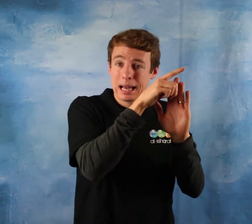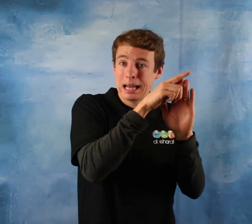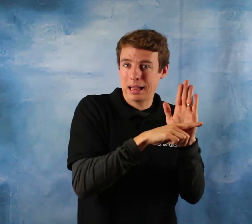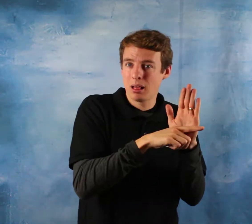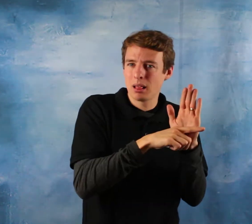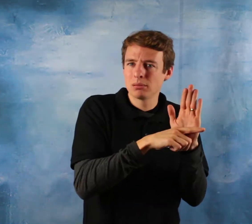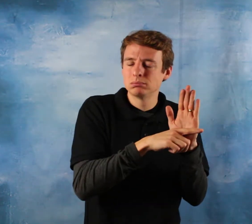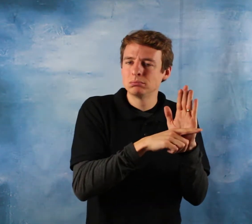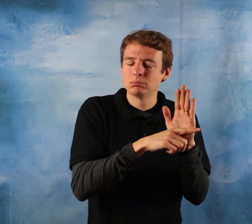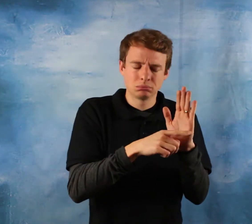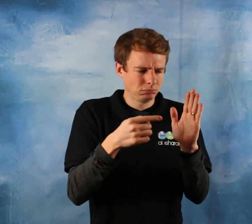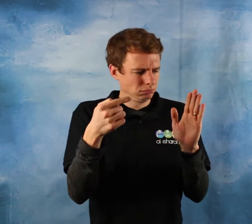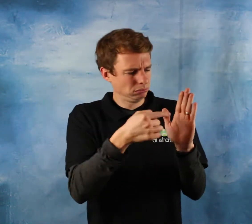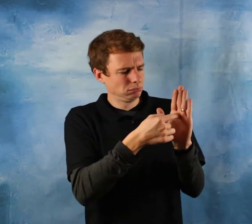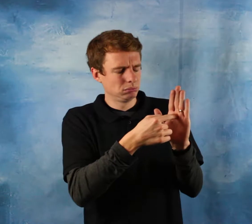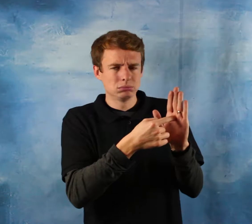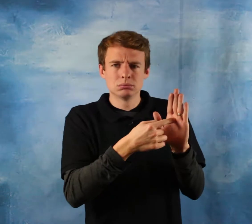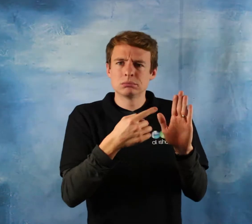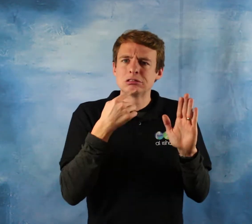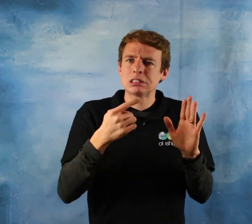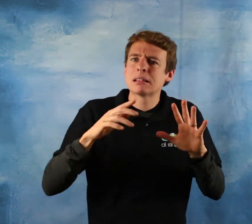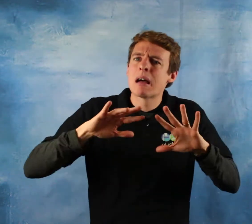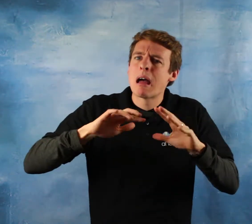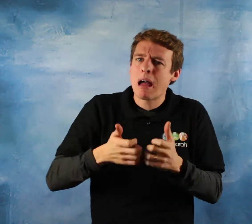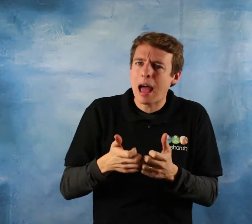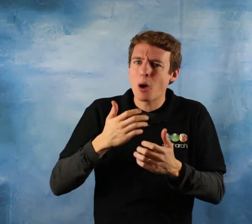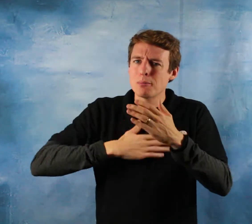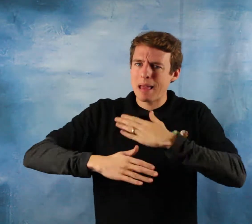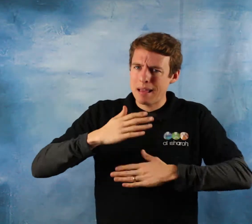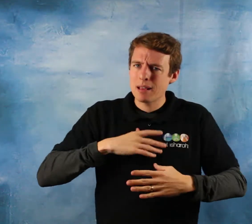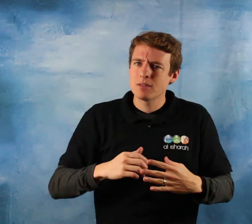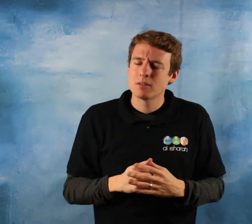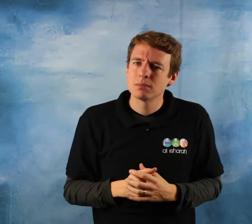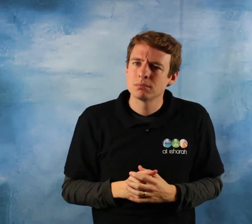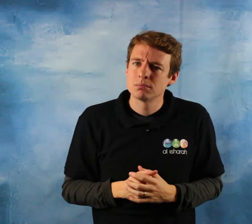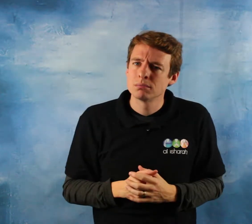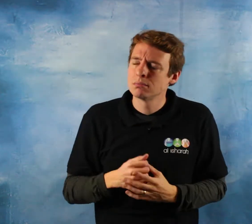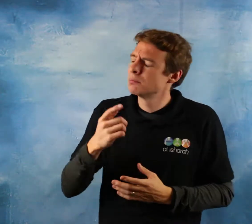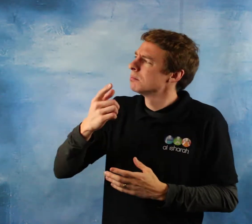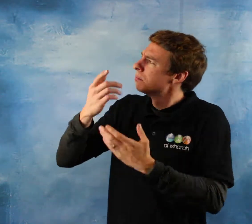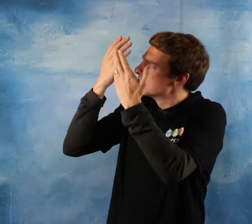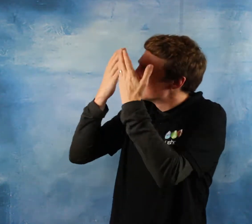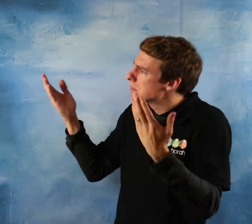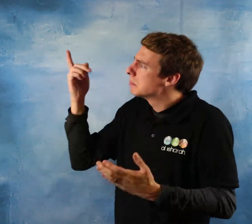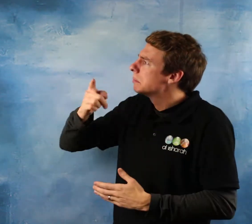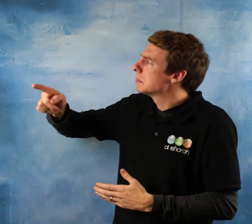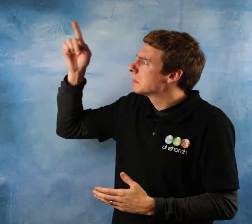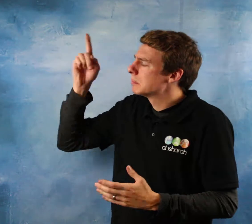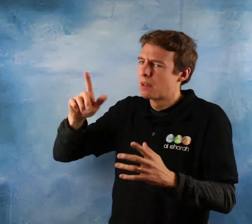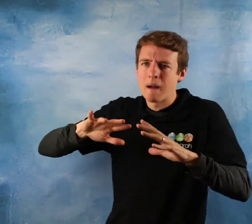tells us how to conduct ourselves with Allah subhanahu wa ta'ala but also how to conduct